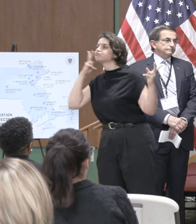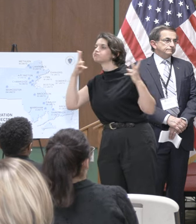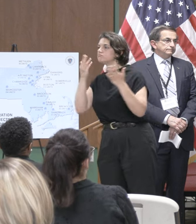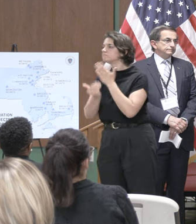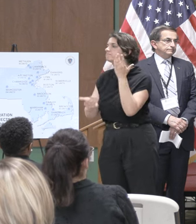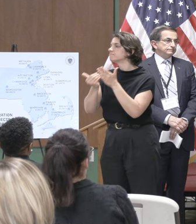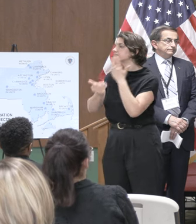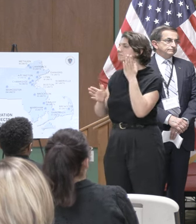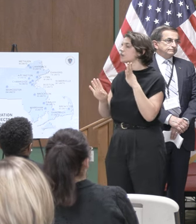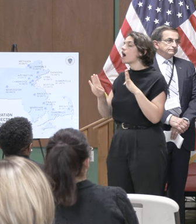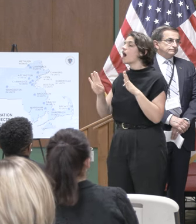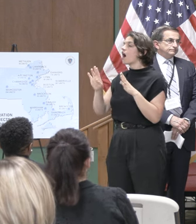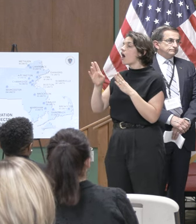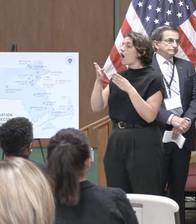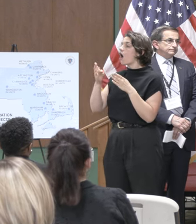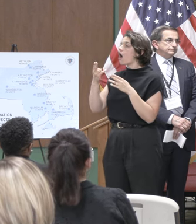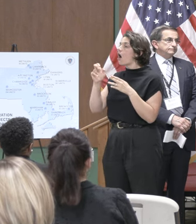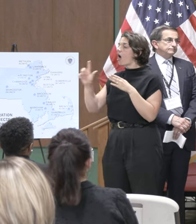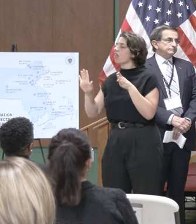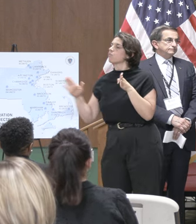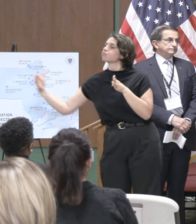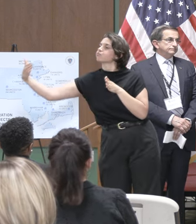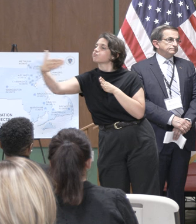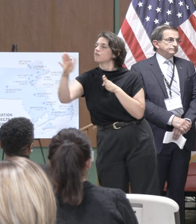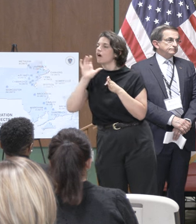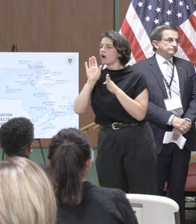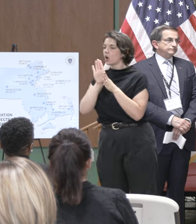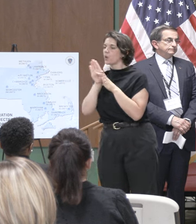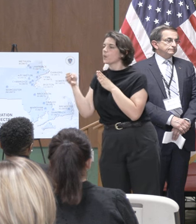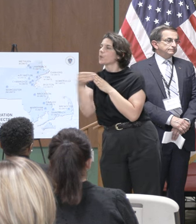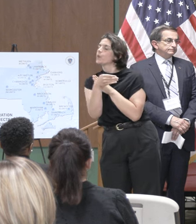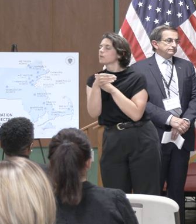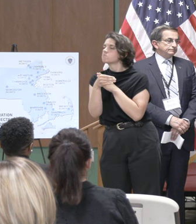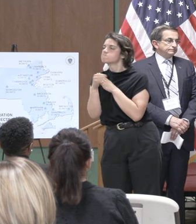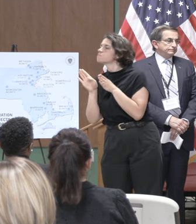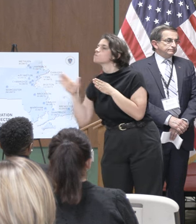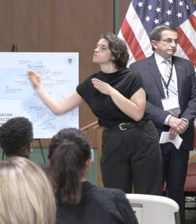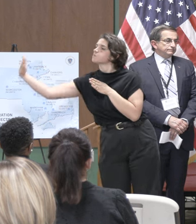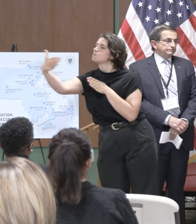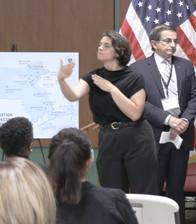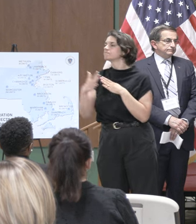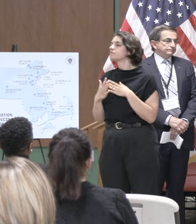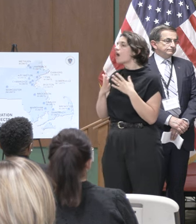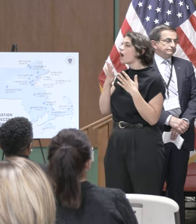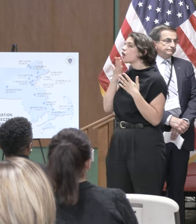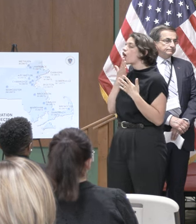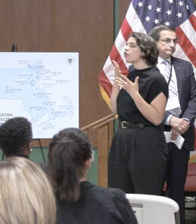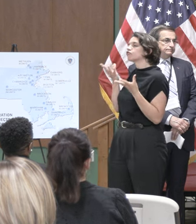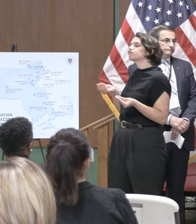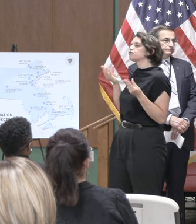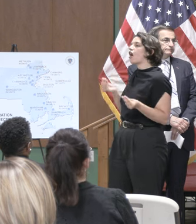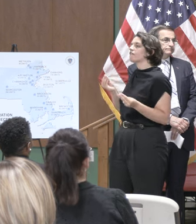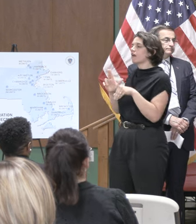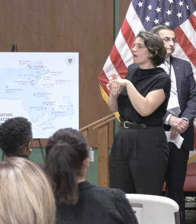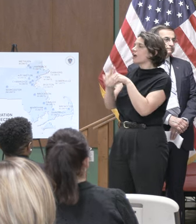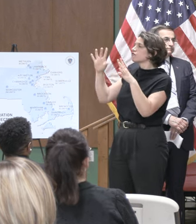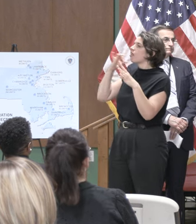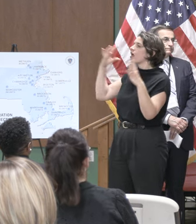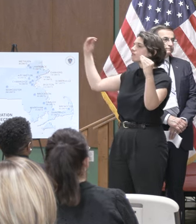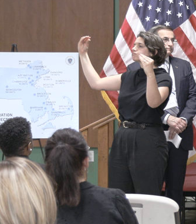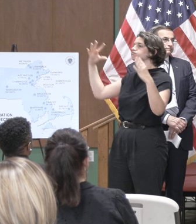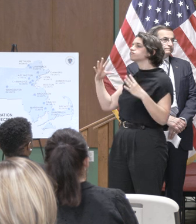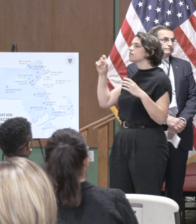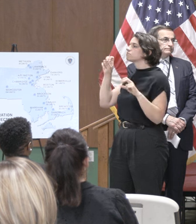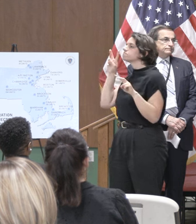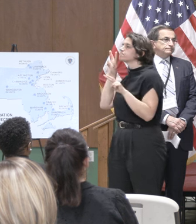hallways flexible furniture layouts soft colors and natural lighting to allow residents to